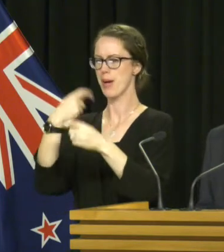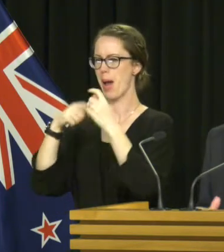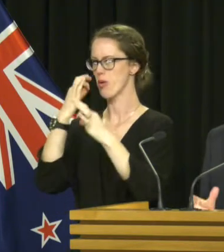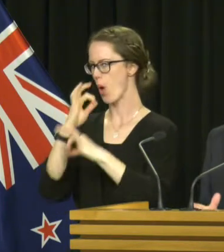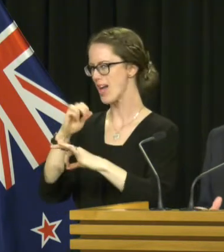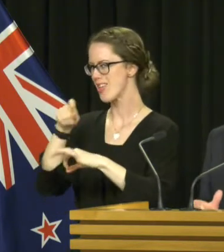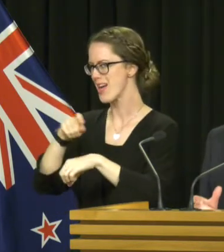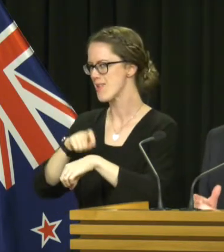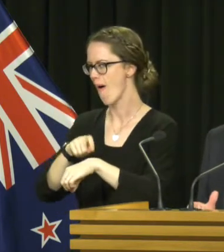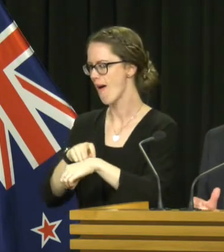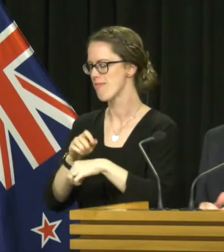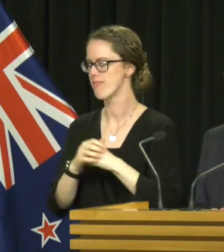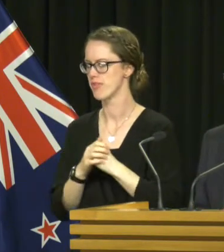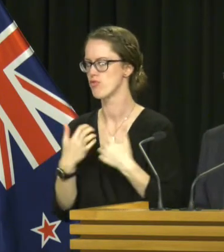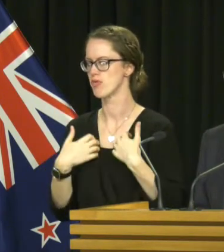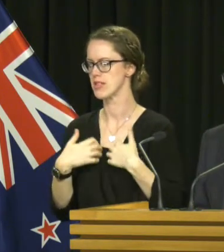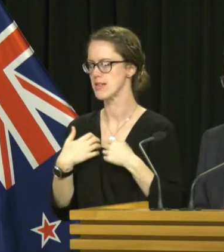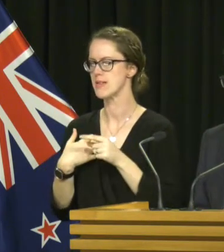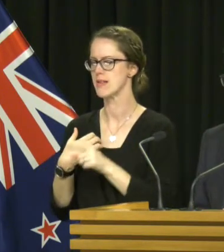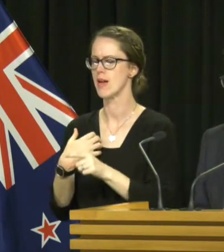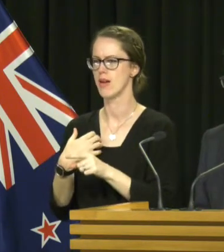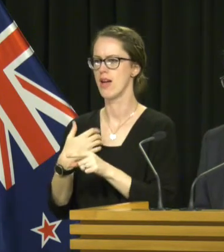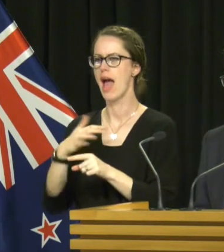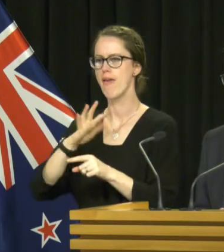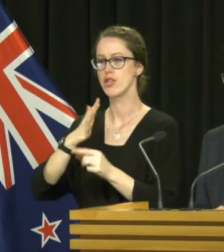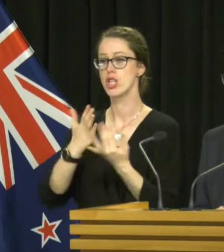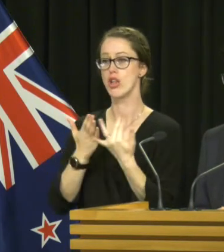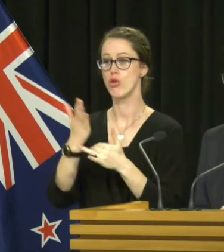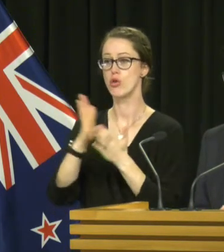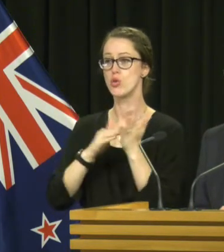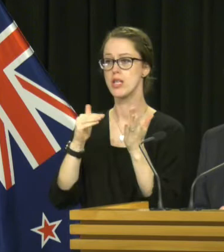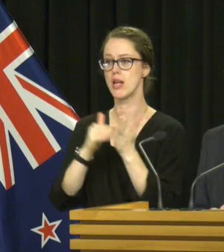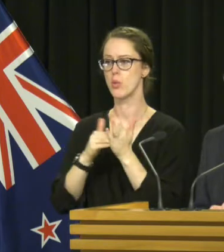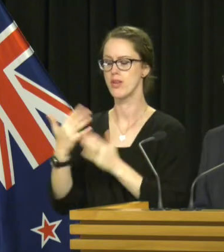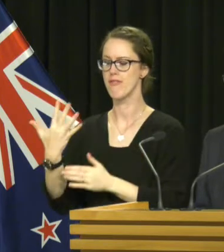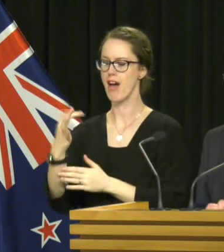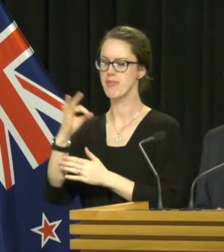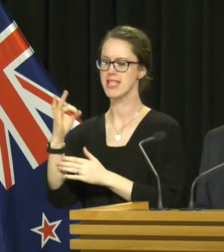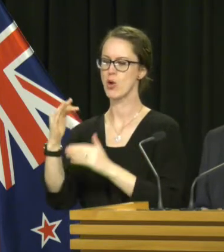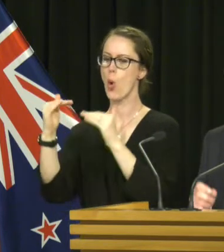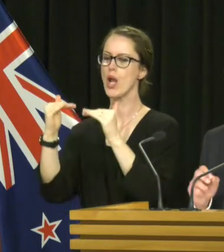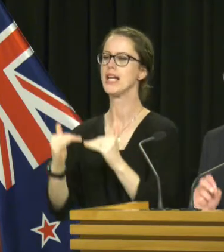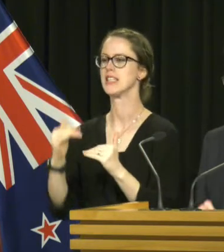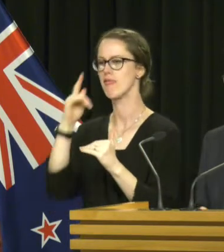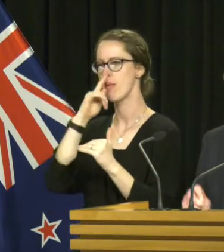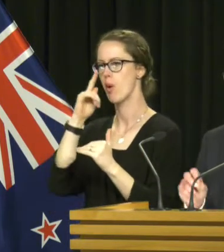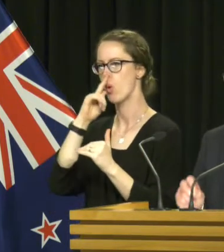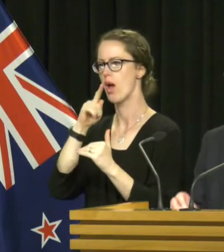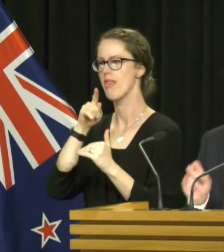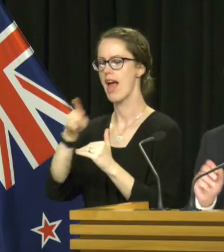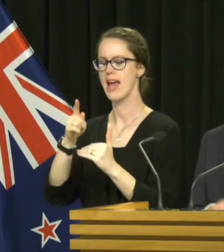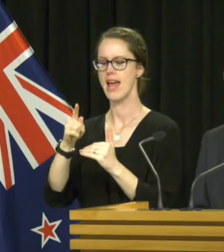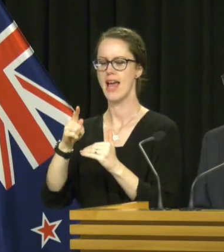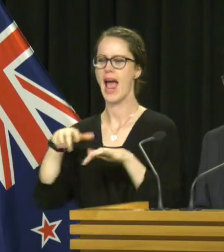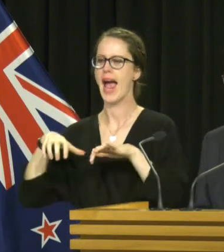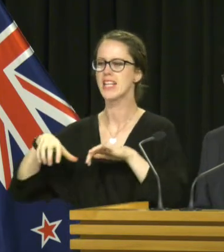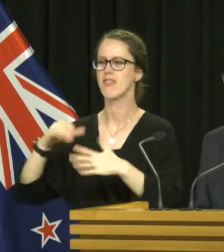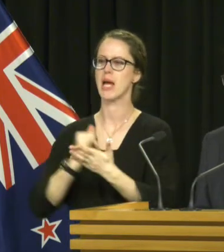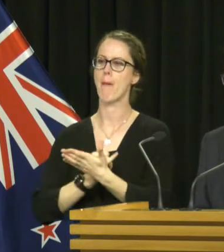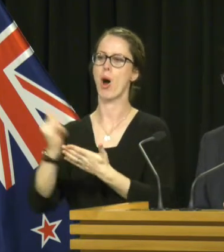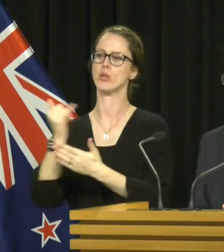quieter, and in fact what we found was that on average across the country it was 5% or less of people who actively opposed